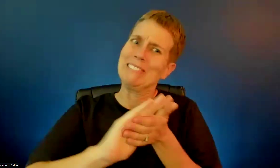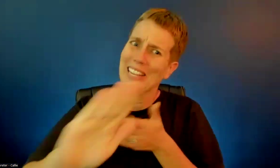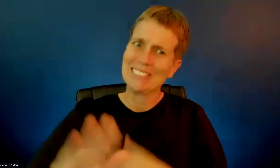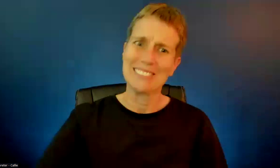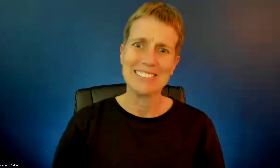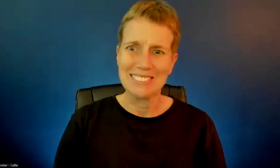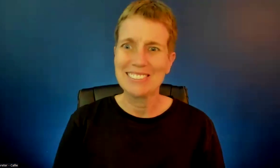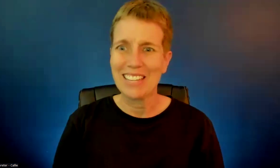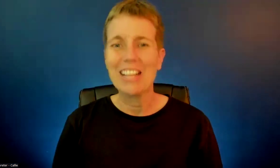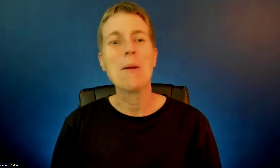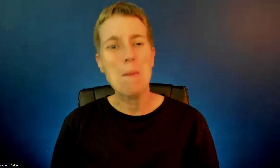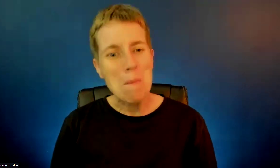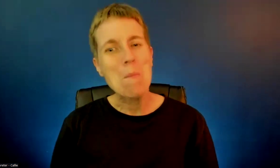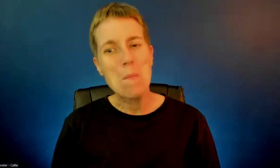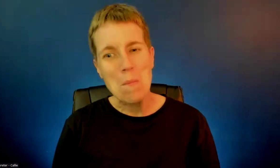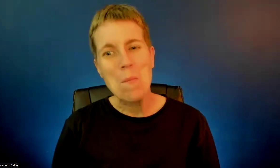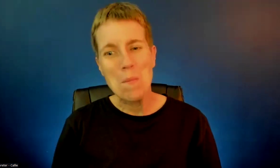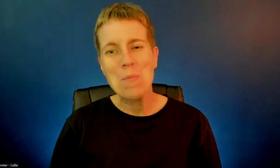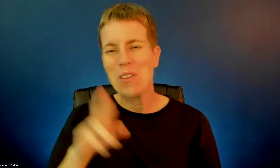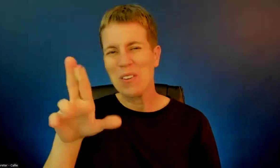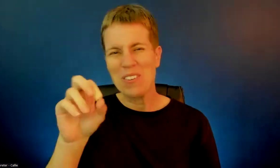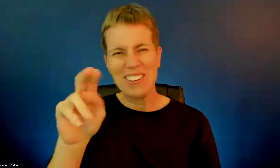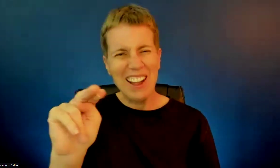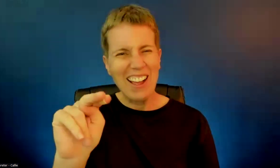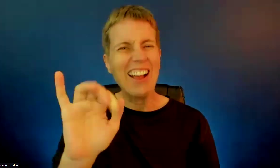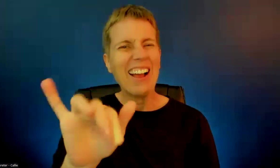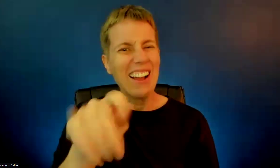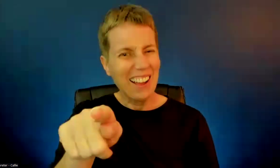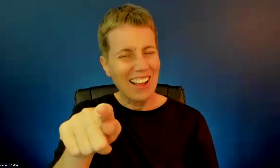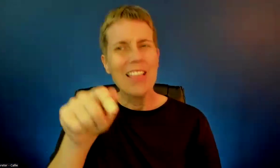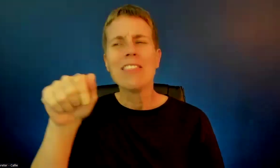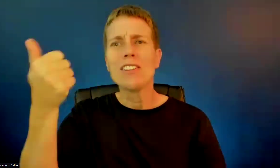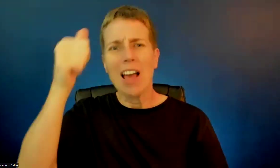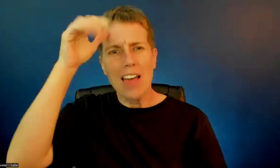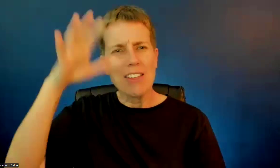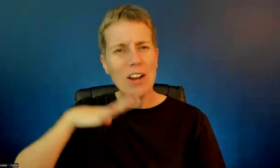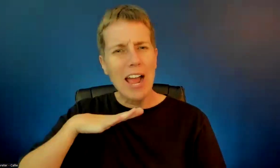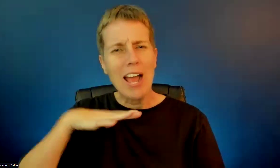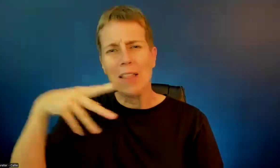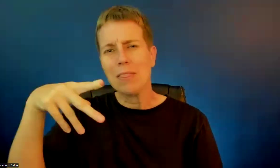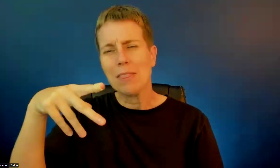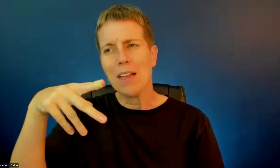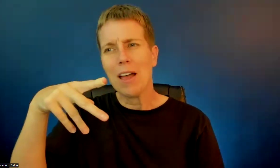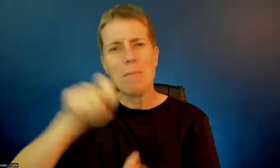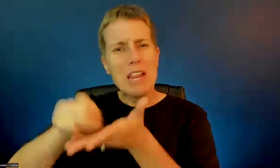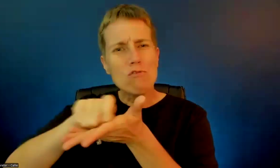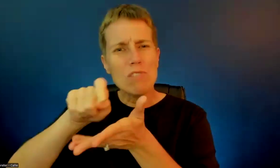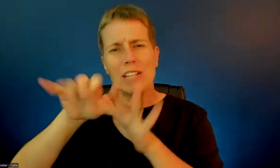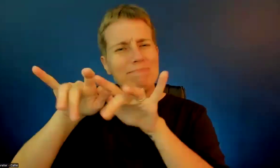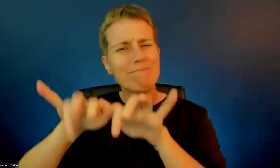That's funny. I forgot his last name. He writes a blog. He's called The Wheelchair Guy, I think it is.